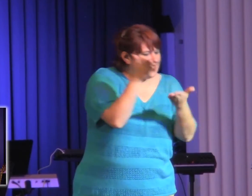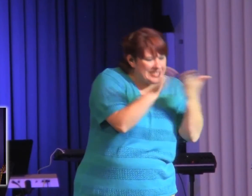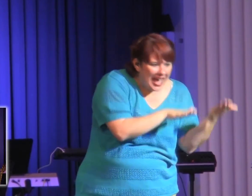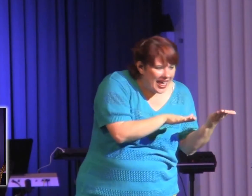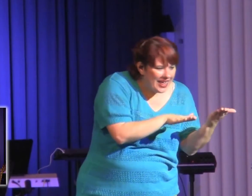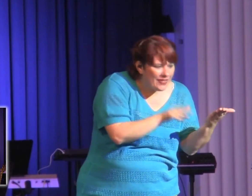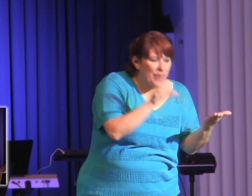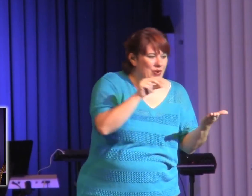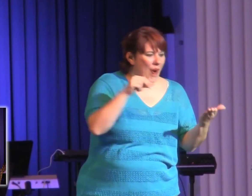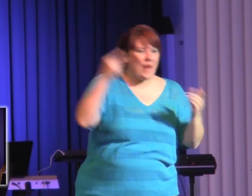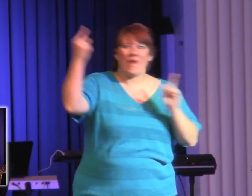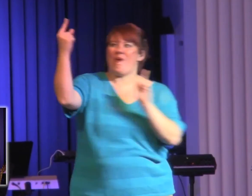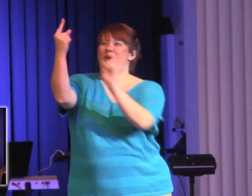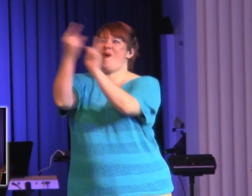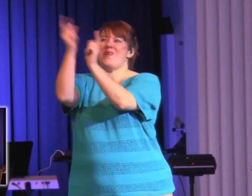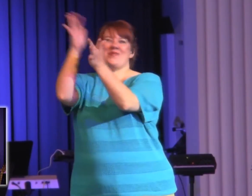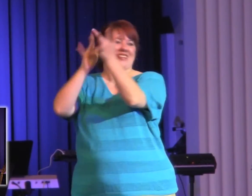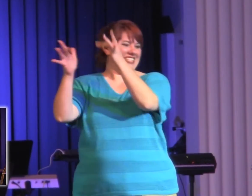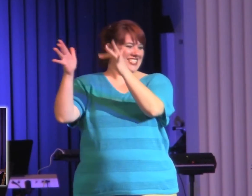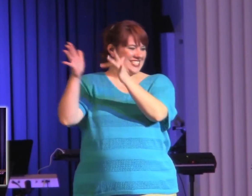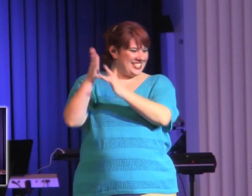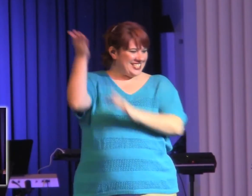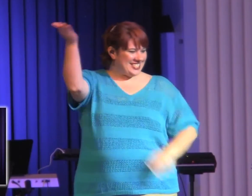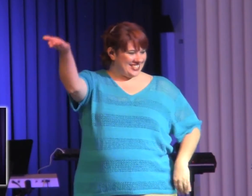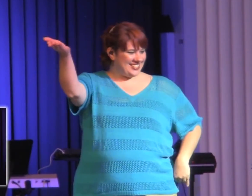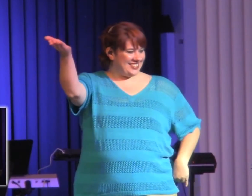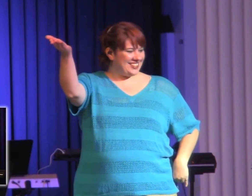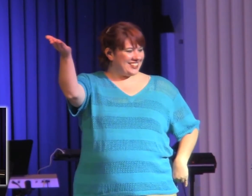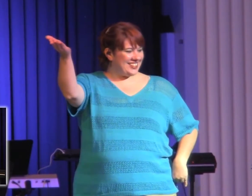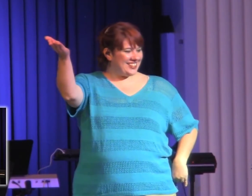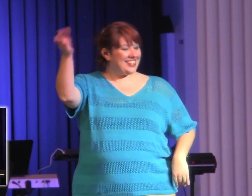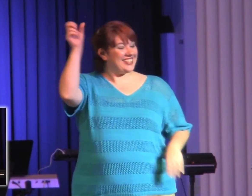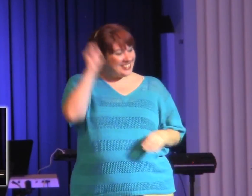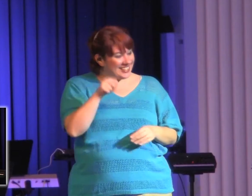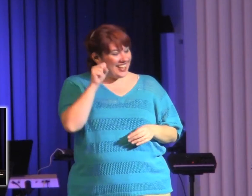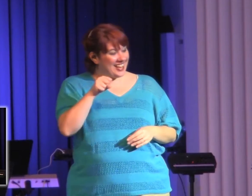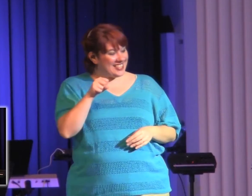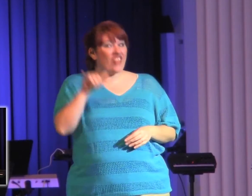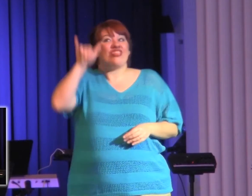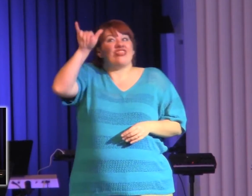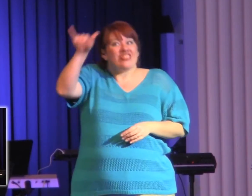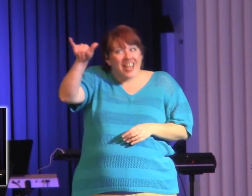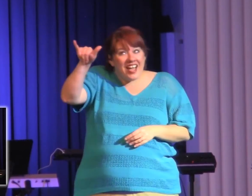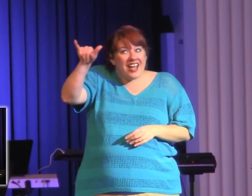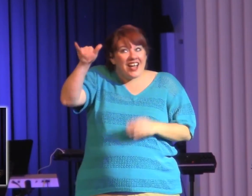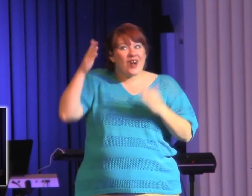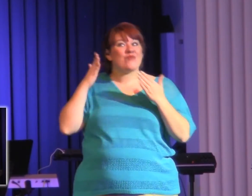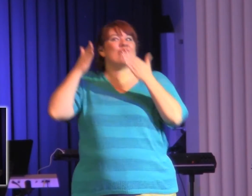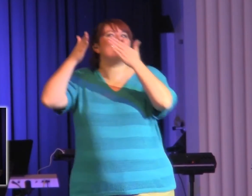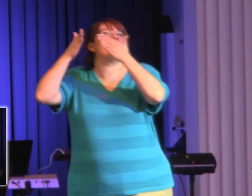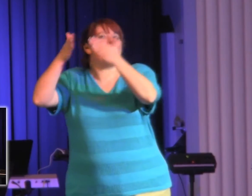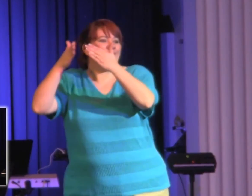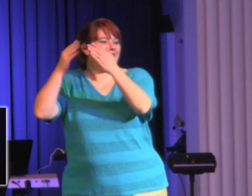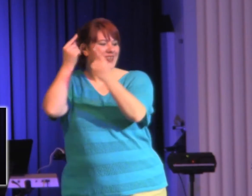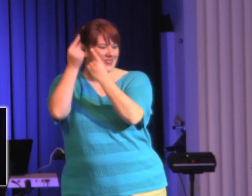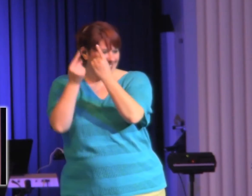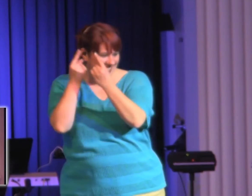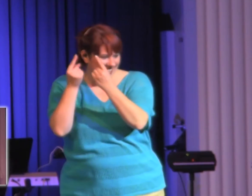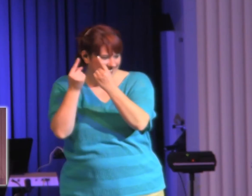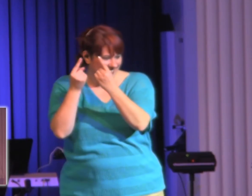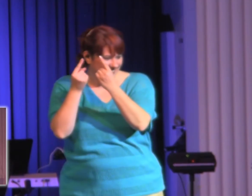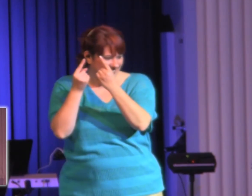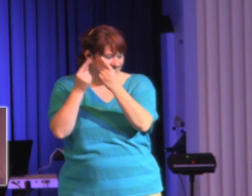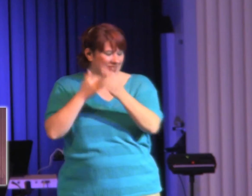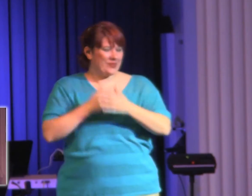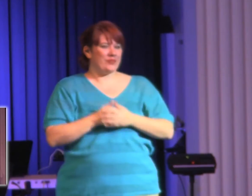what I'm assured of as a believer. Okay. So the thing is, I'm going to think about that. And you know what? As he begins to wrap